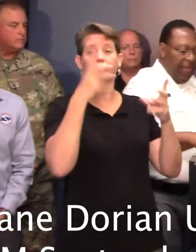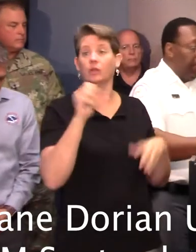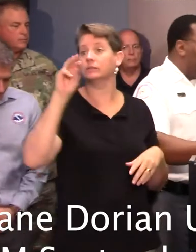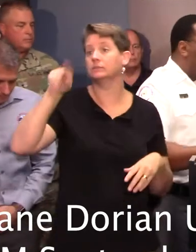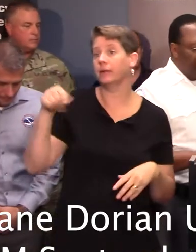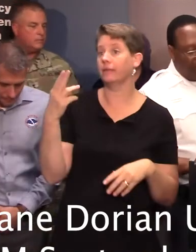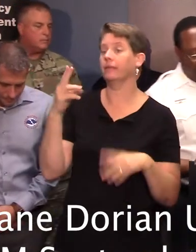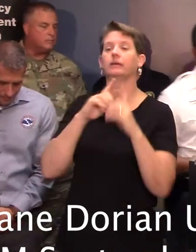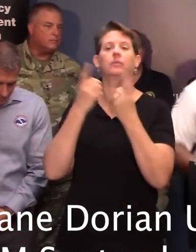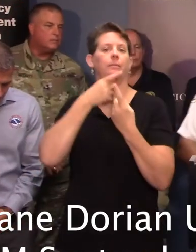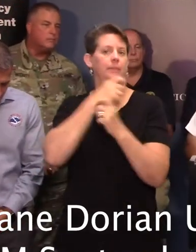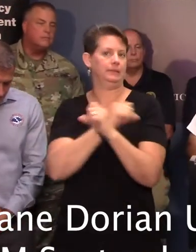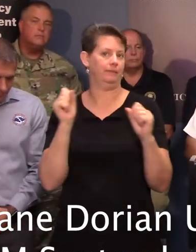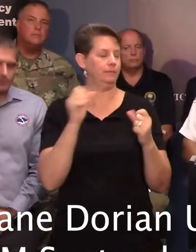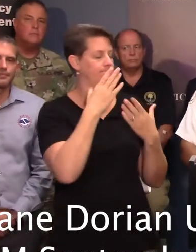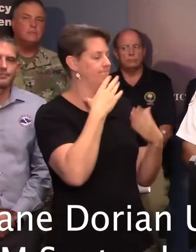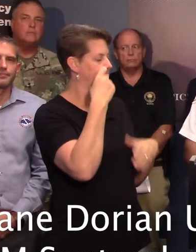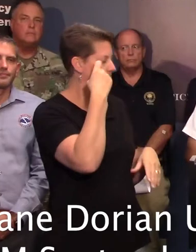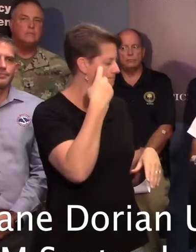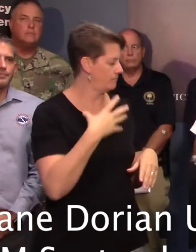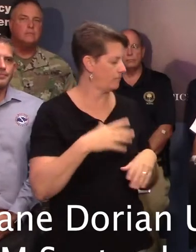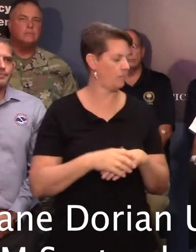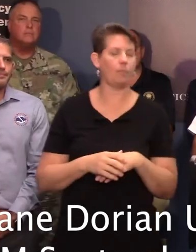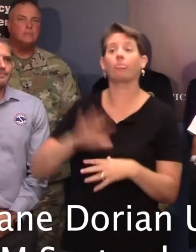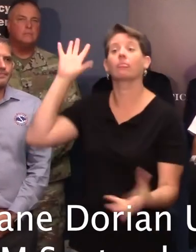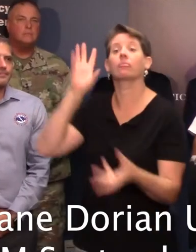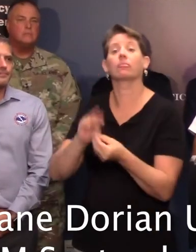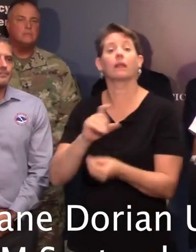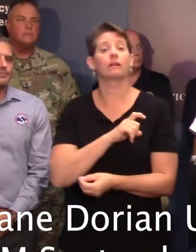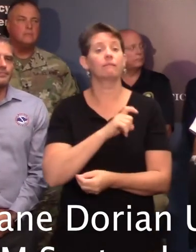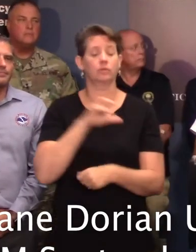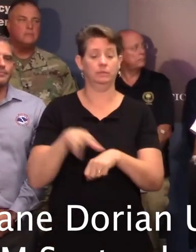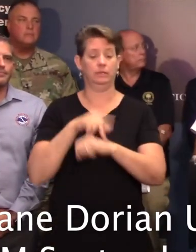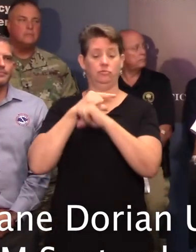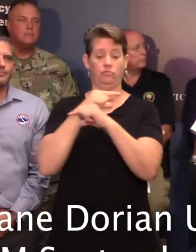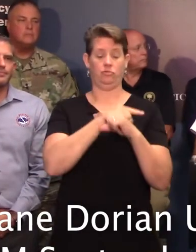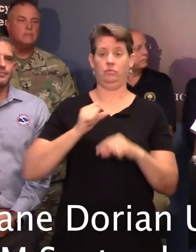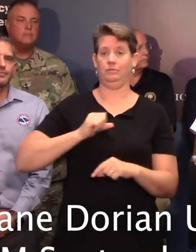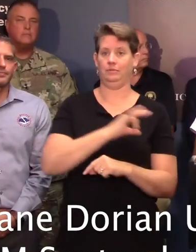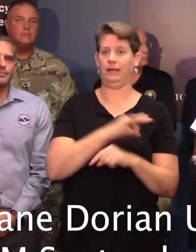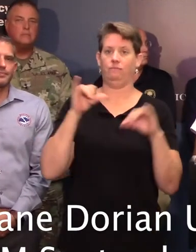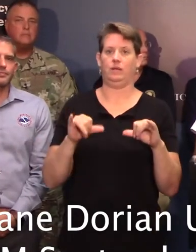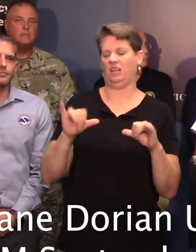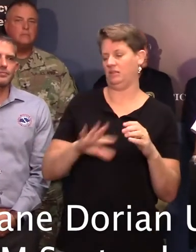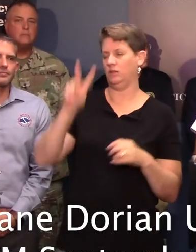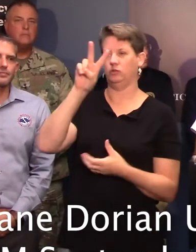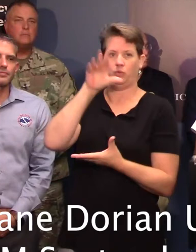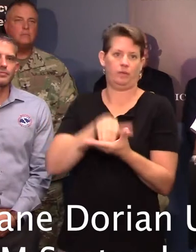Governor. Our total law enforcement and National Guard staffing remains at 2